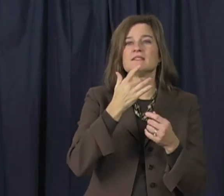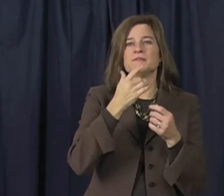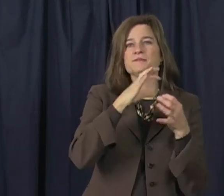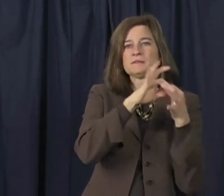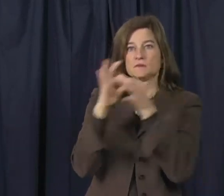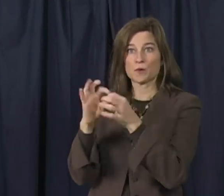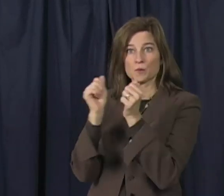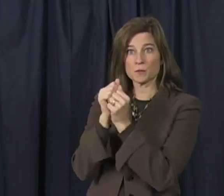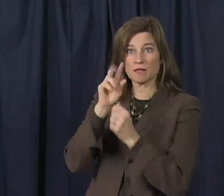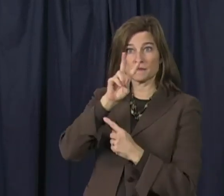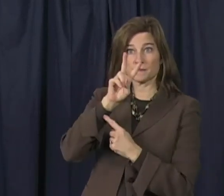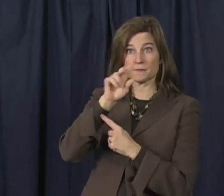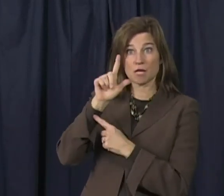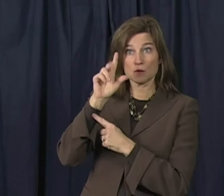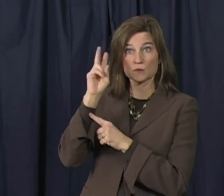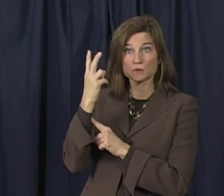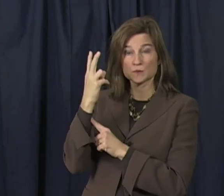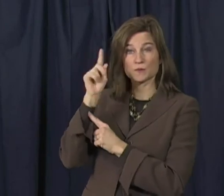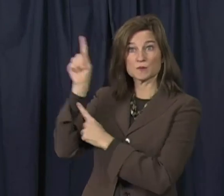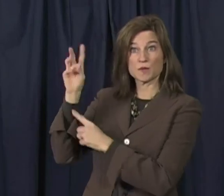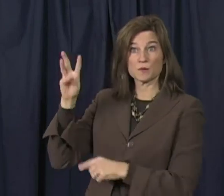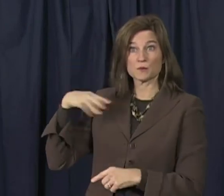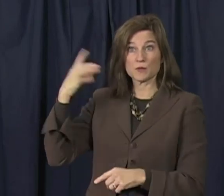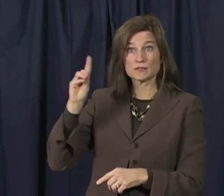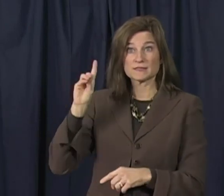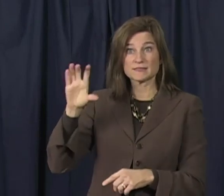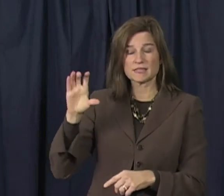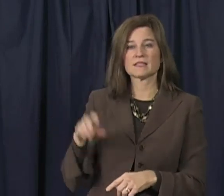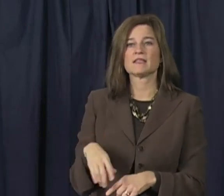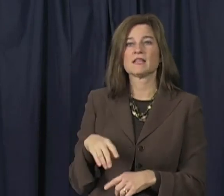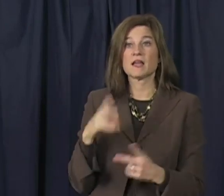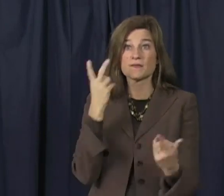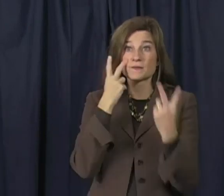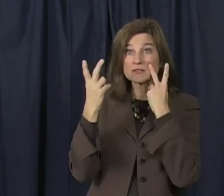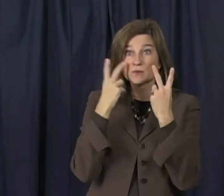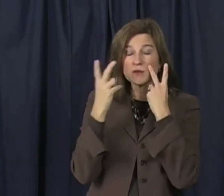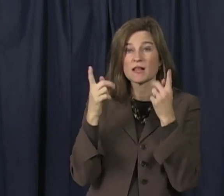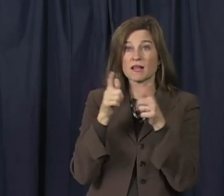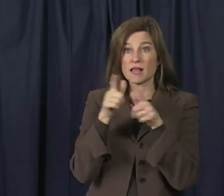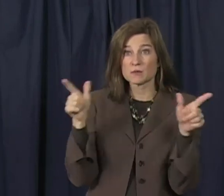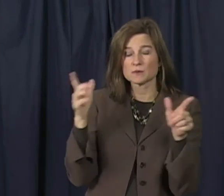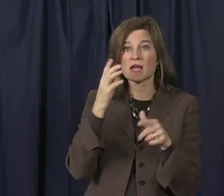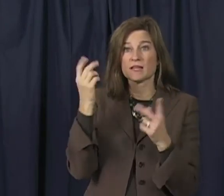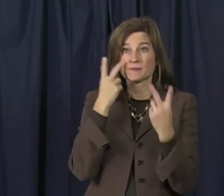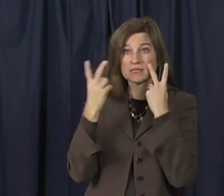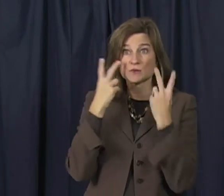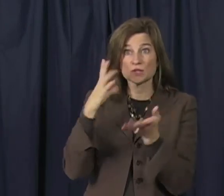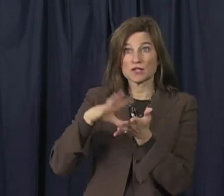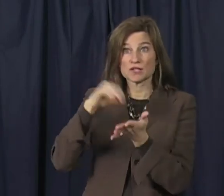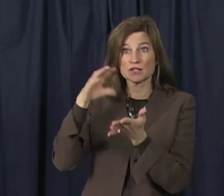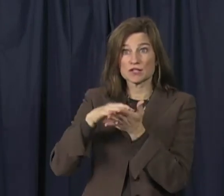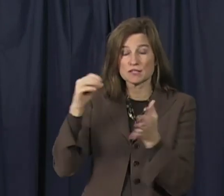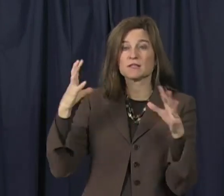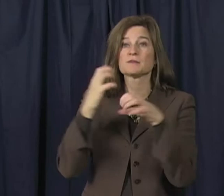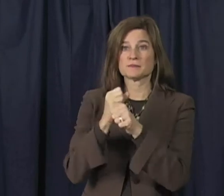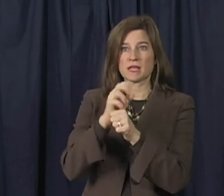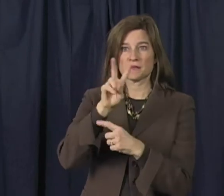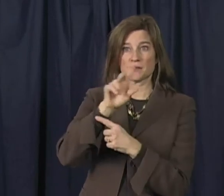The event was organized by VL2 in Washington, D.C. VL2 is the Visual Language and Visual